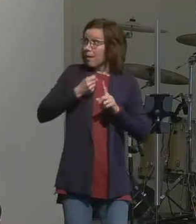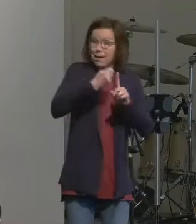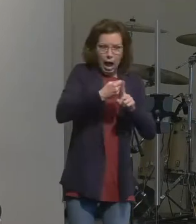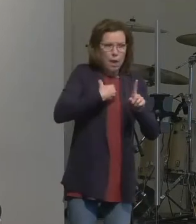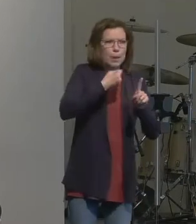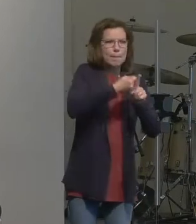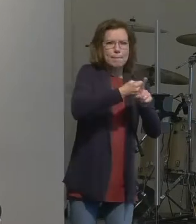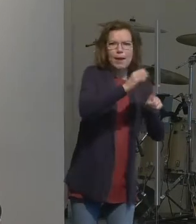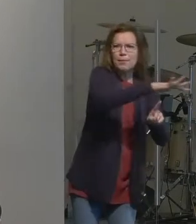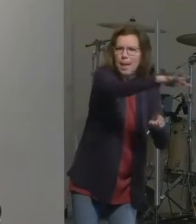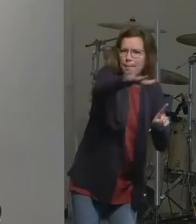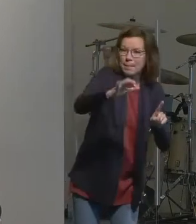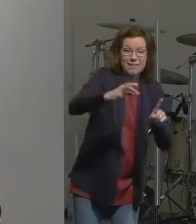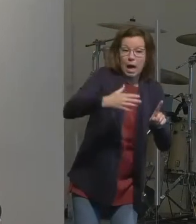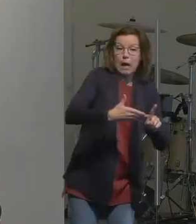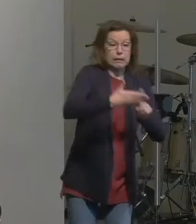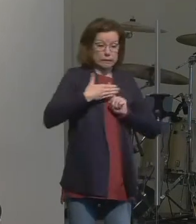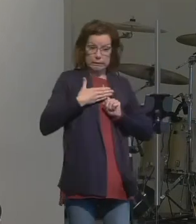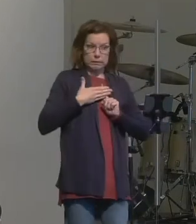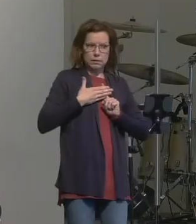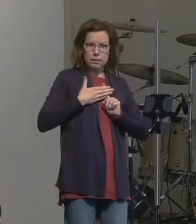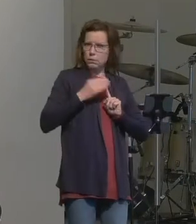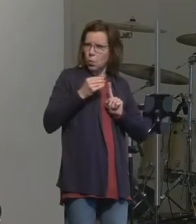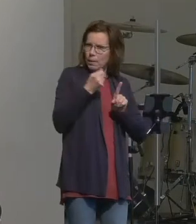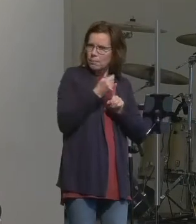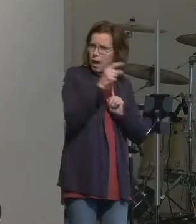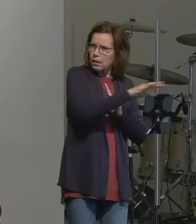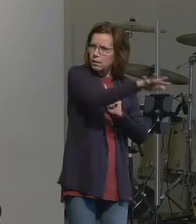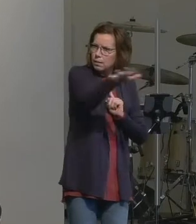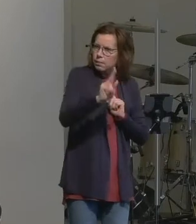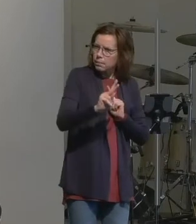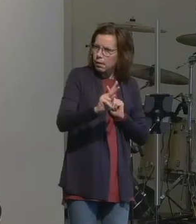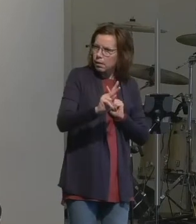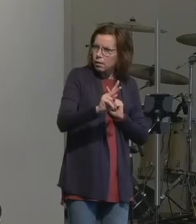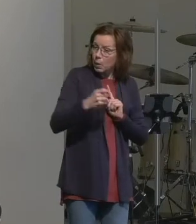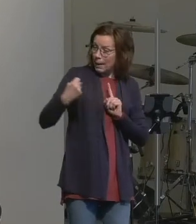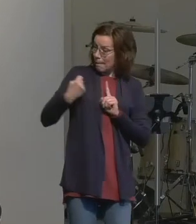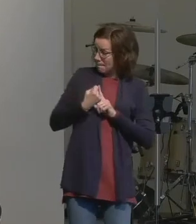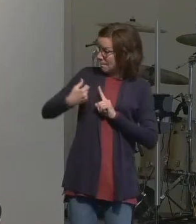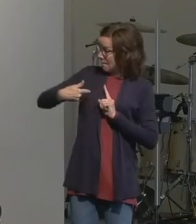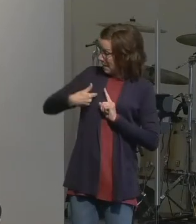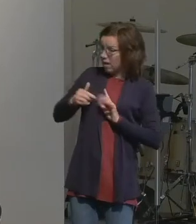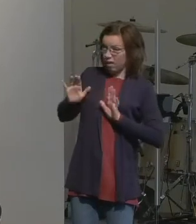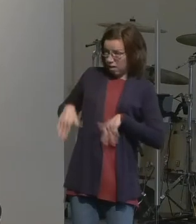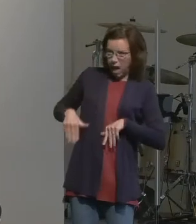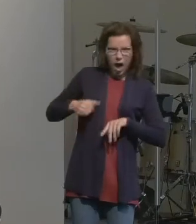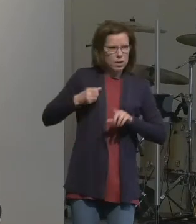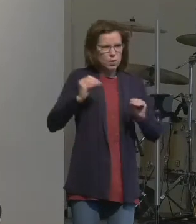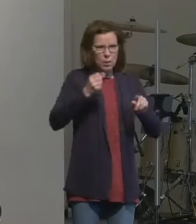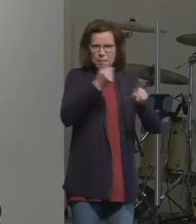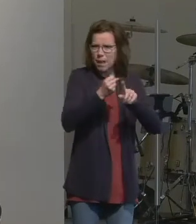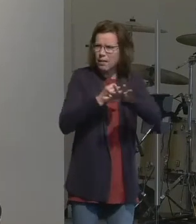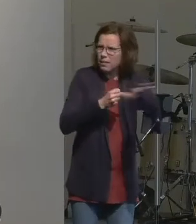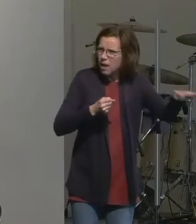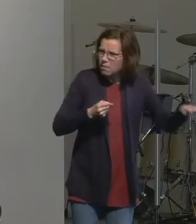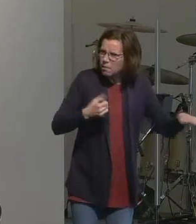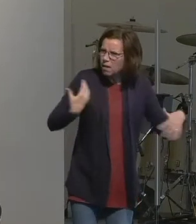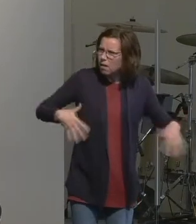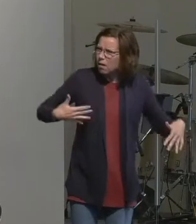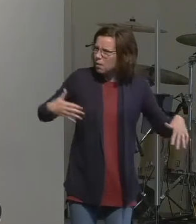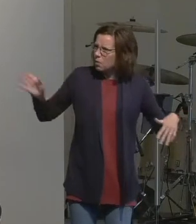you see in the first verse God tells Abram his responsibilities I need you